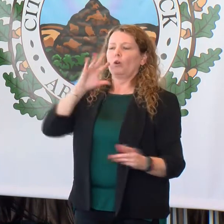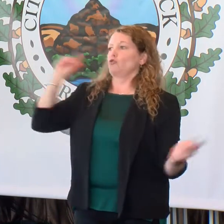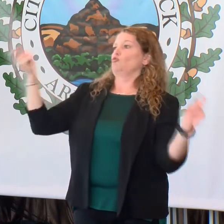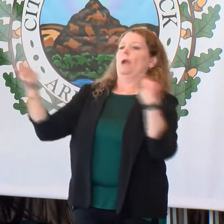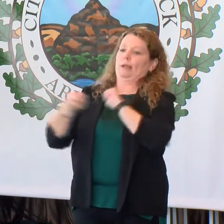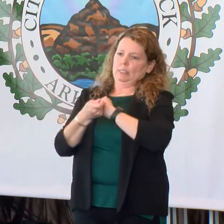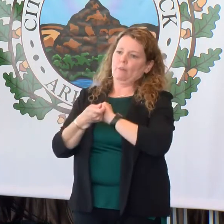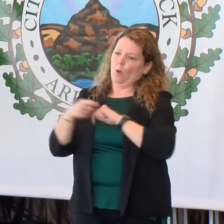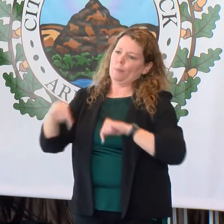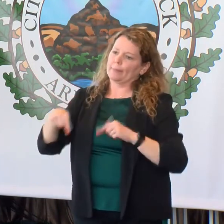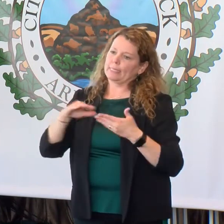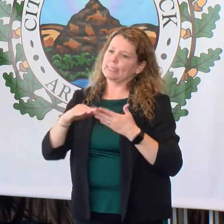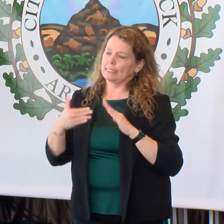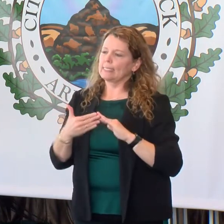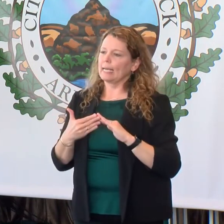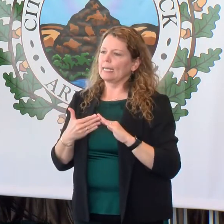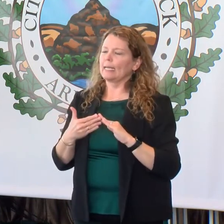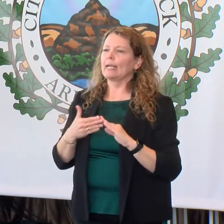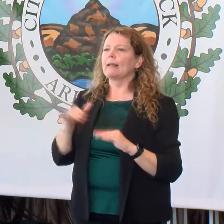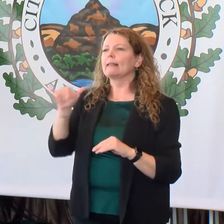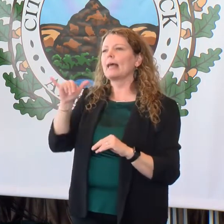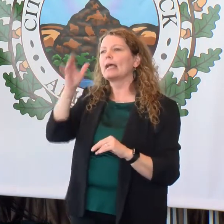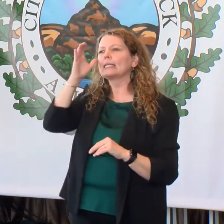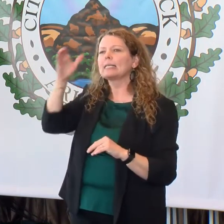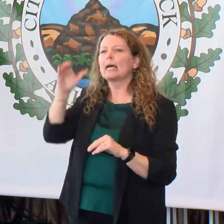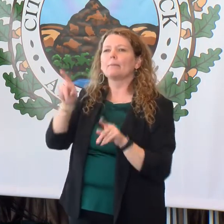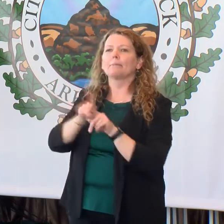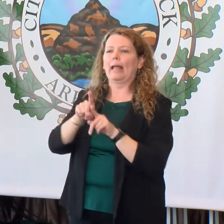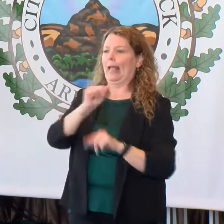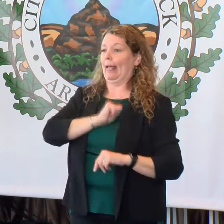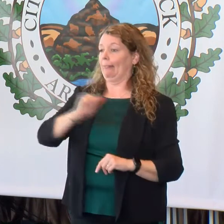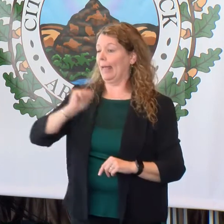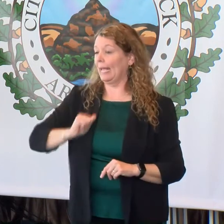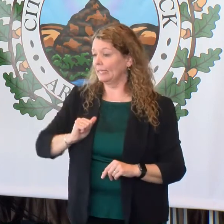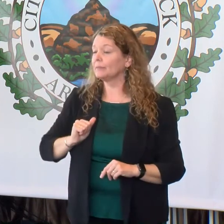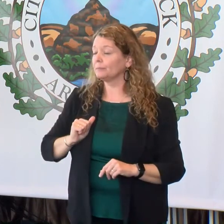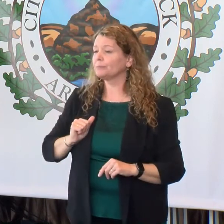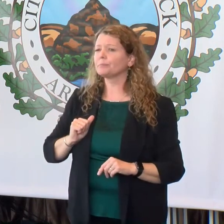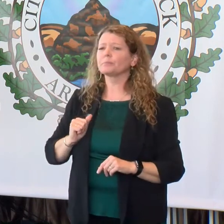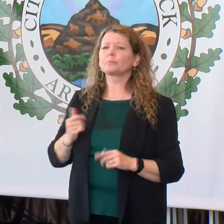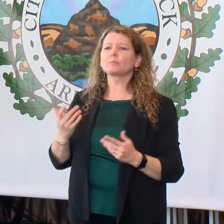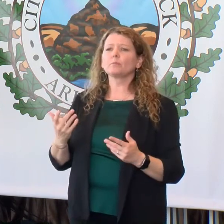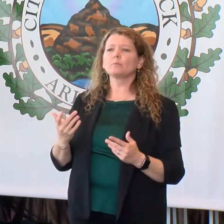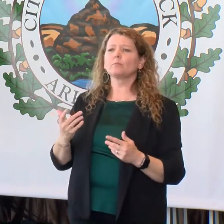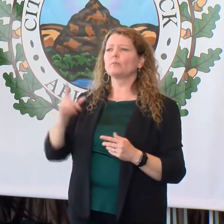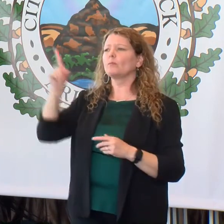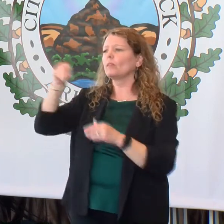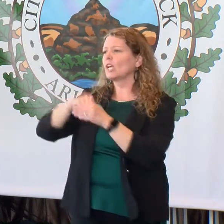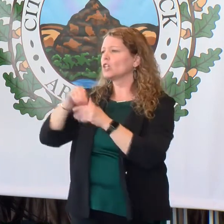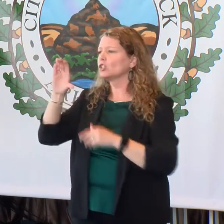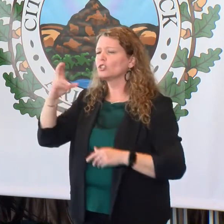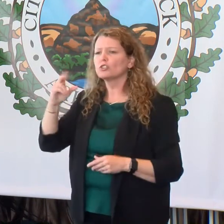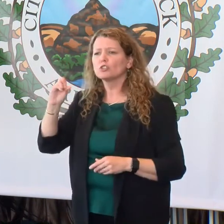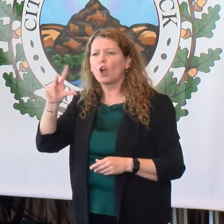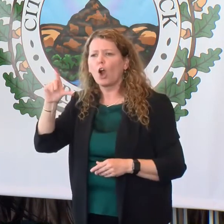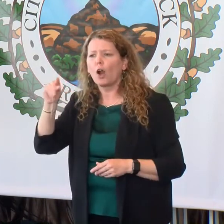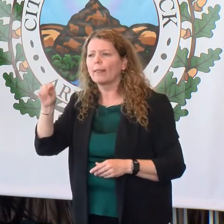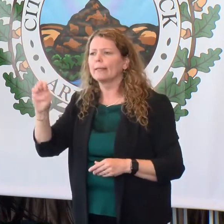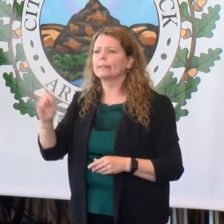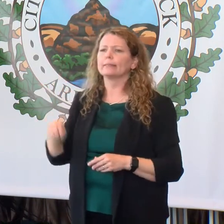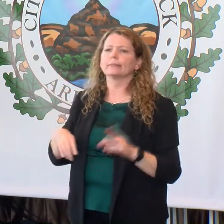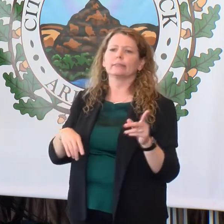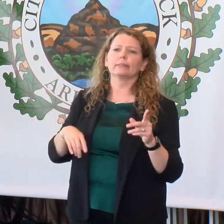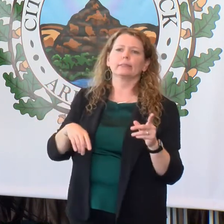our city, much like when you think about cities like Atlanta. You think about cities like Charlotte. You think about cities like